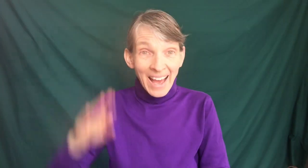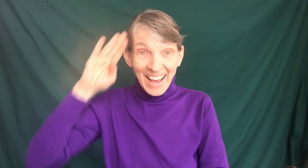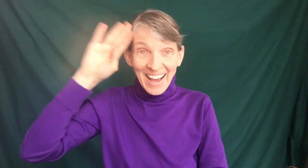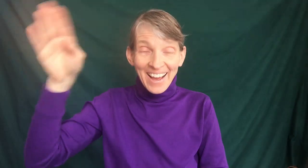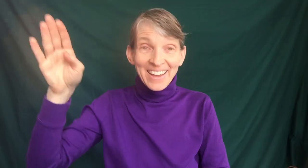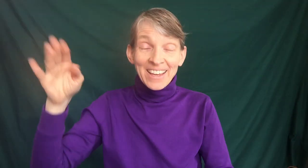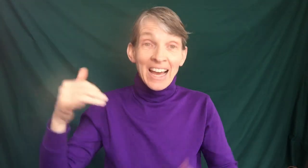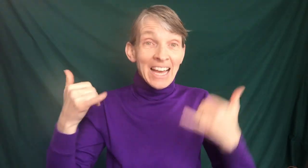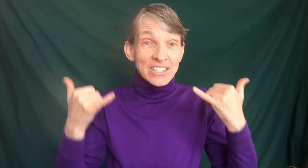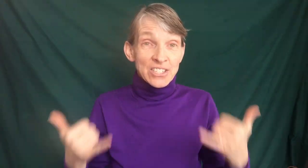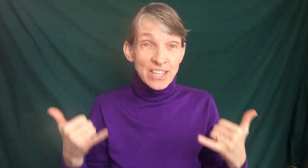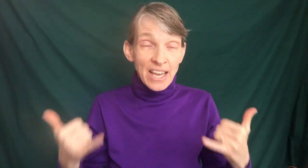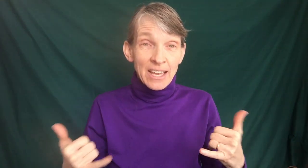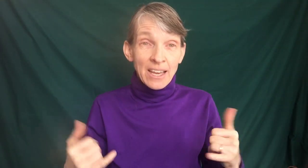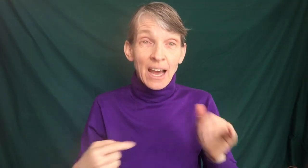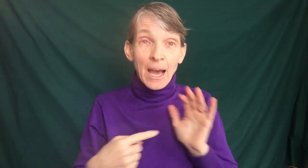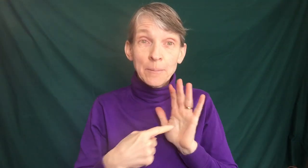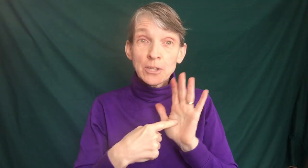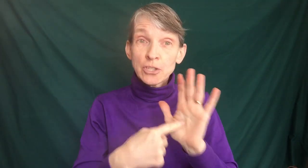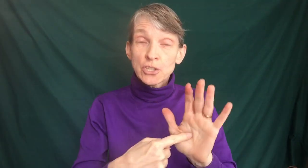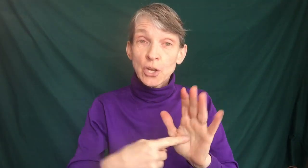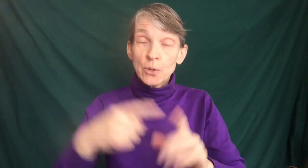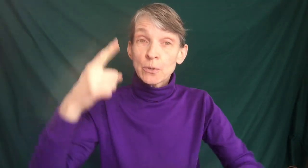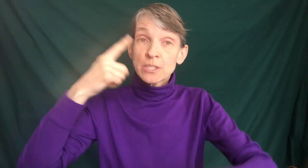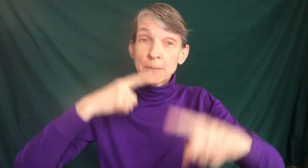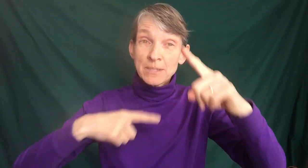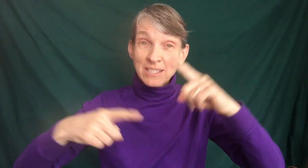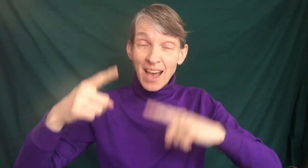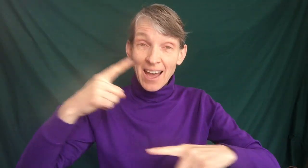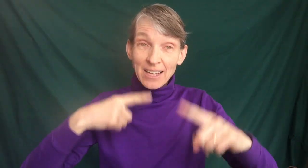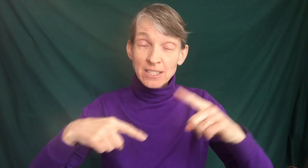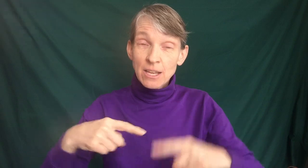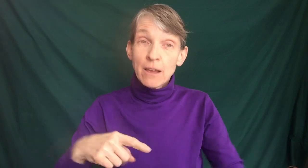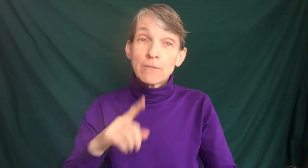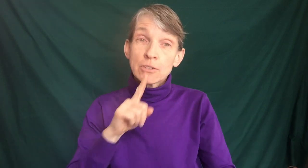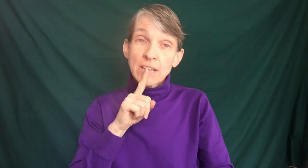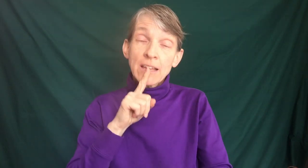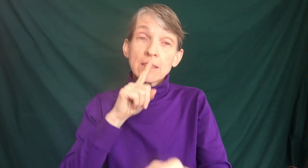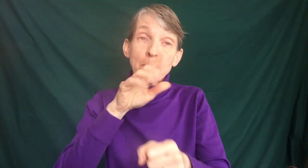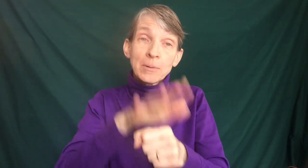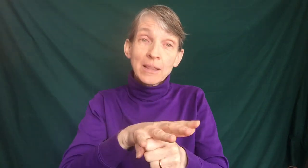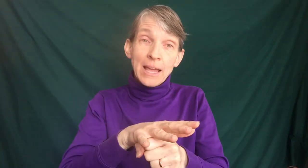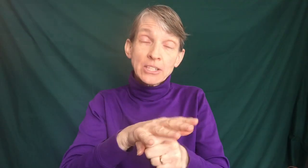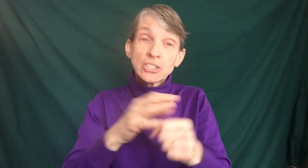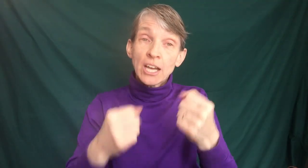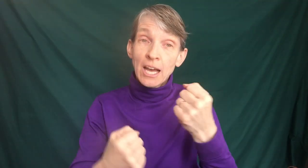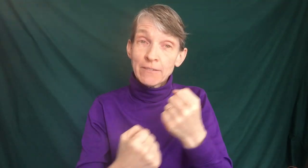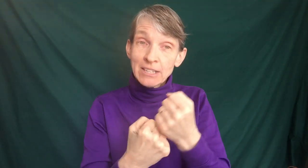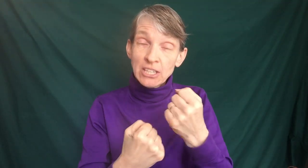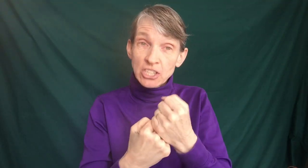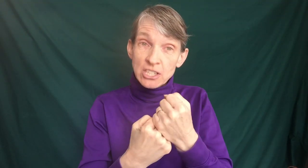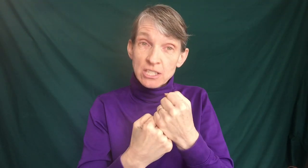Hi! Today I'm going to show you some signs for saying the Pledge of Allegiance.